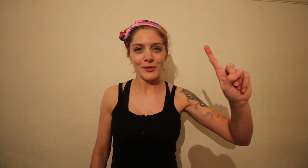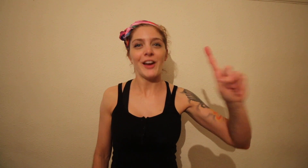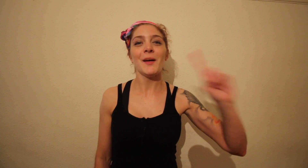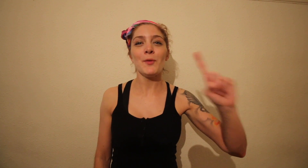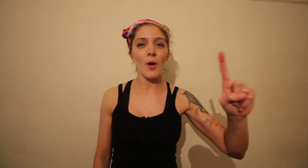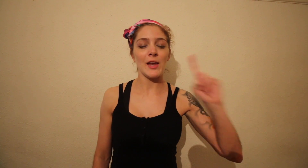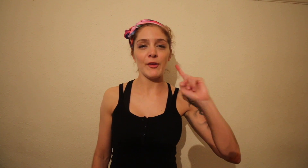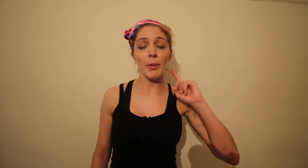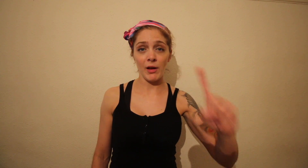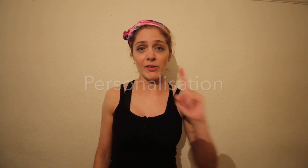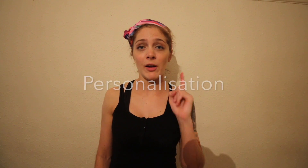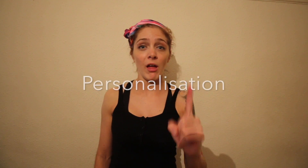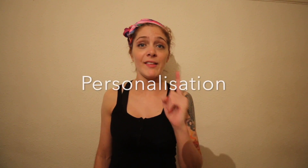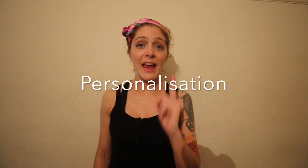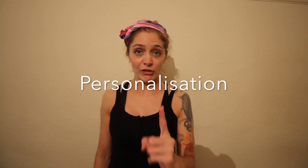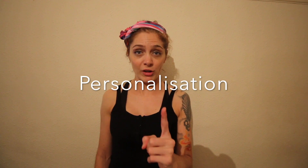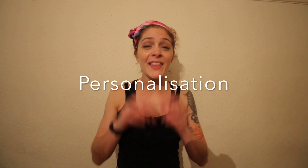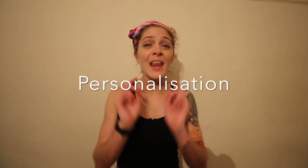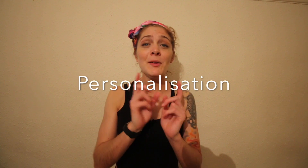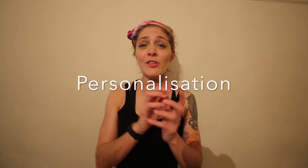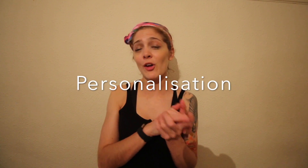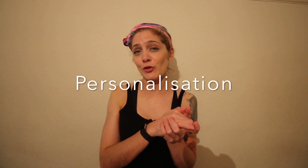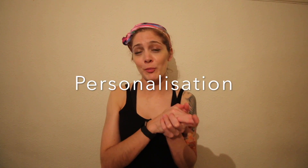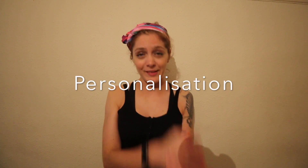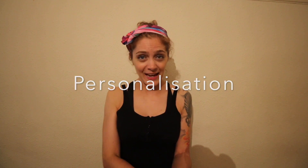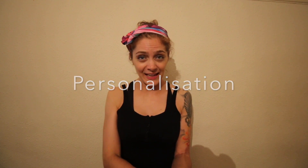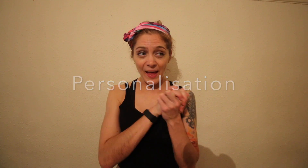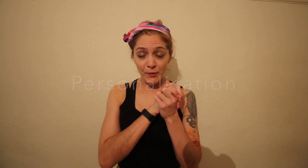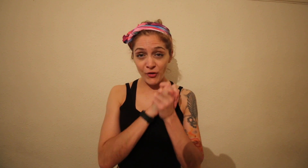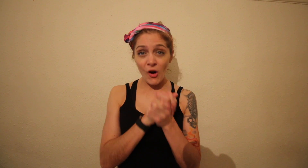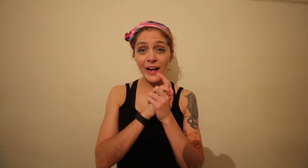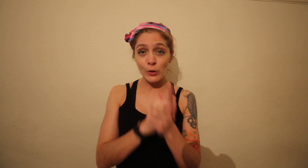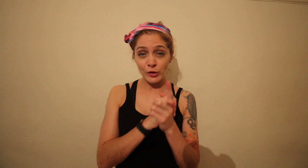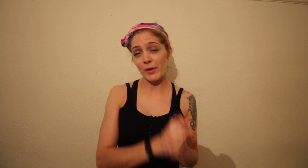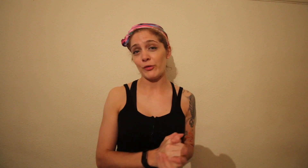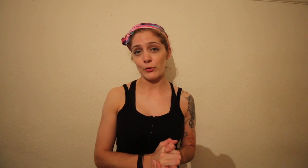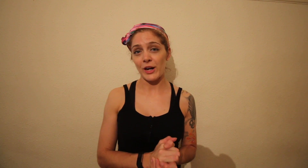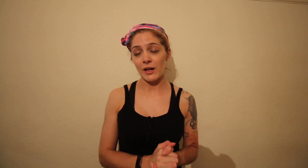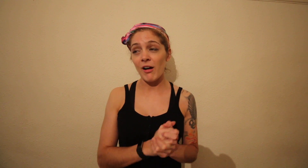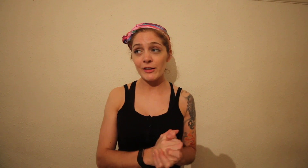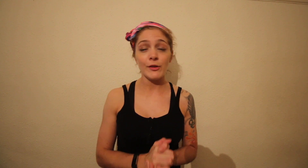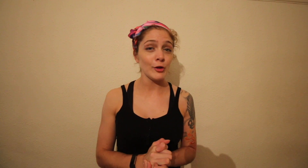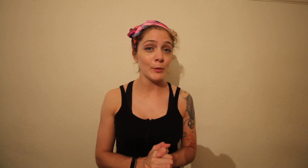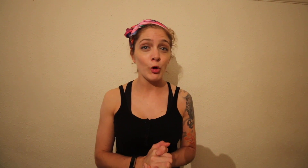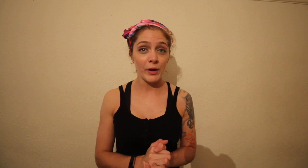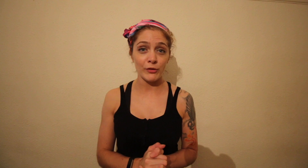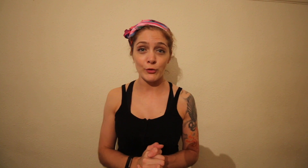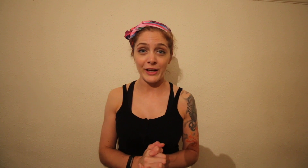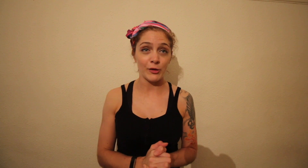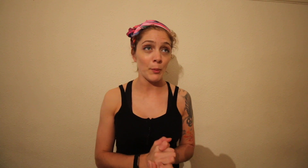don't I? Number one is personalisation. Now let me just start off by saying that before I got a personal trainer, I just assumed that all personal trainers were